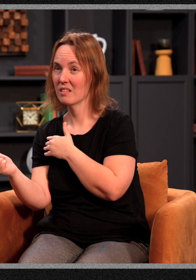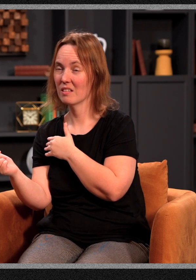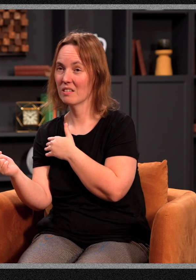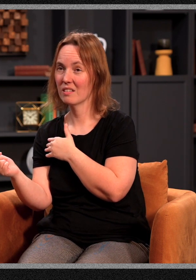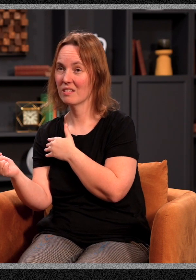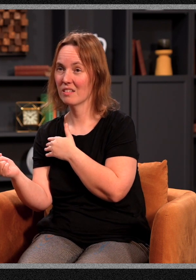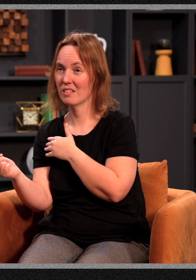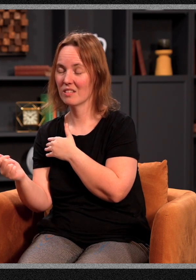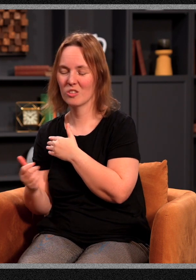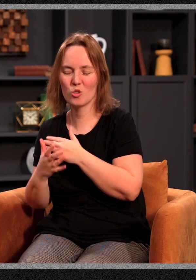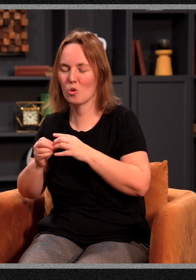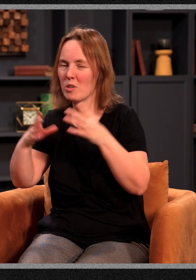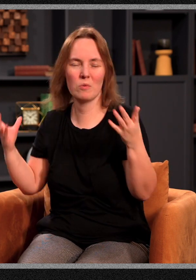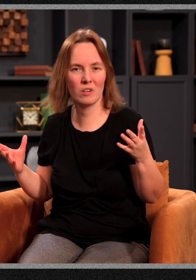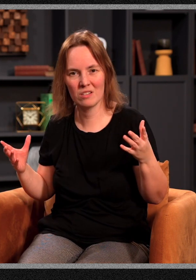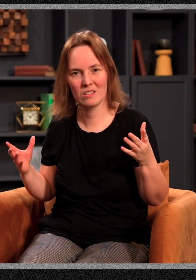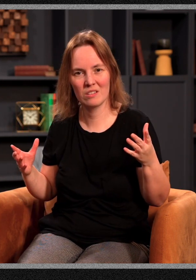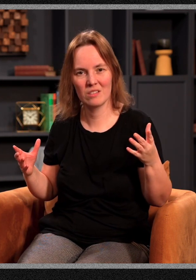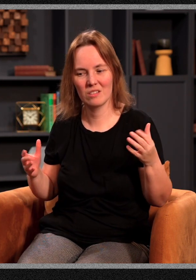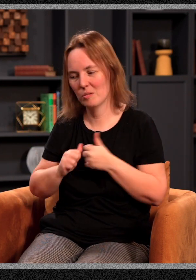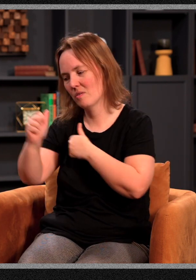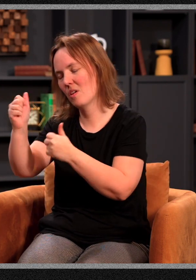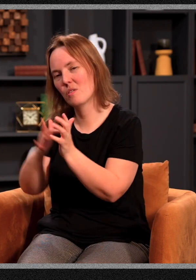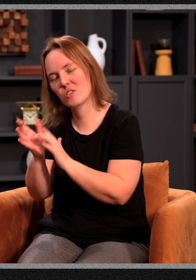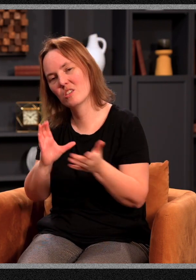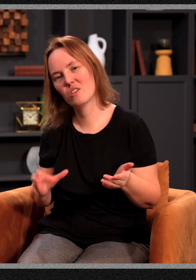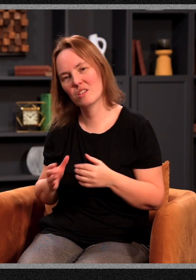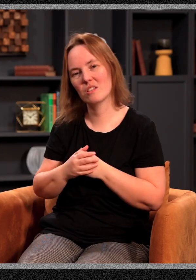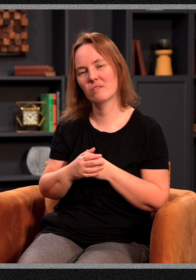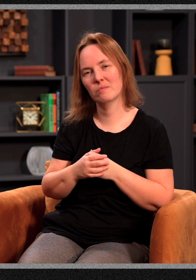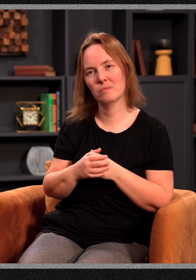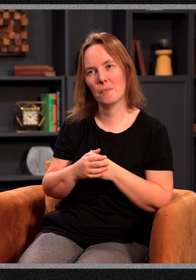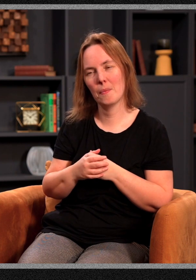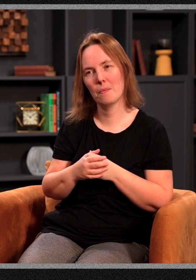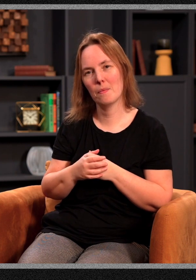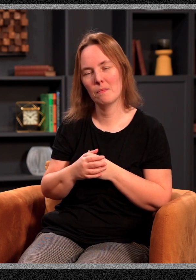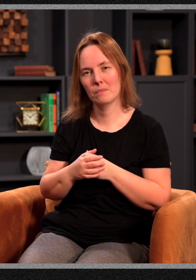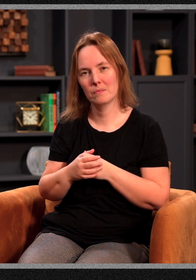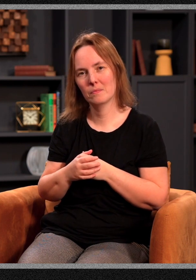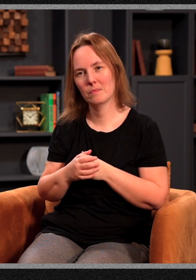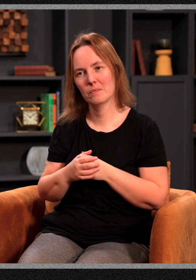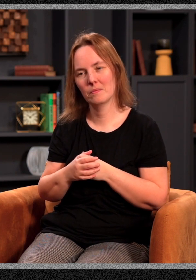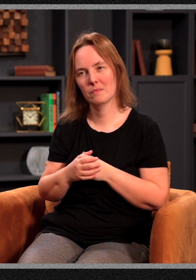But that's, there's so much more to being a follower of Jesus Christ. I'm going to ask the worship team to join me, but